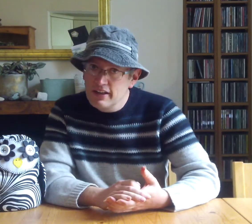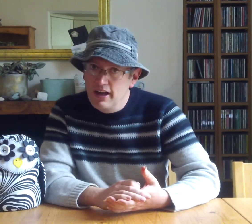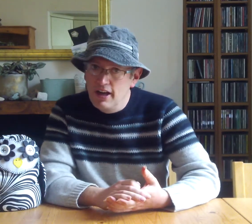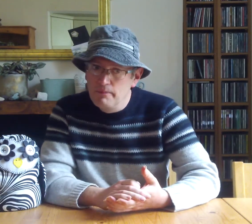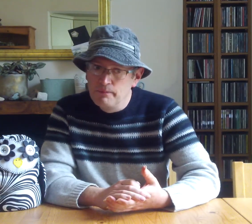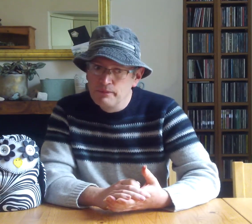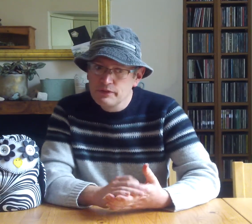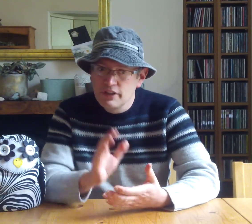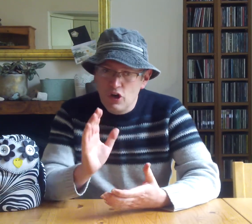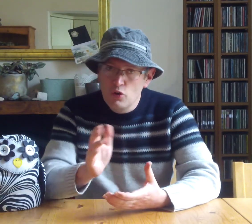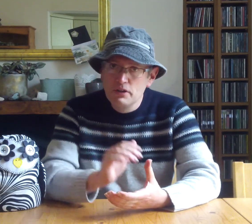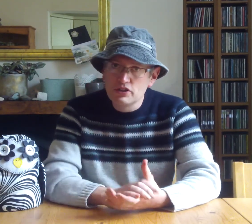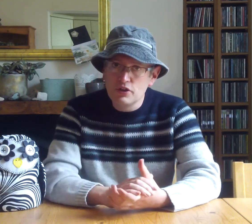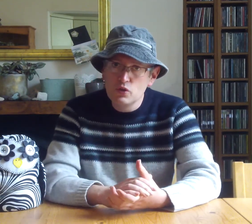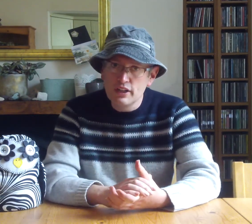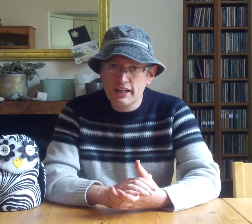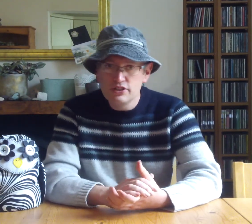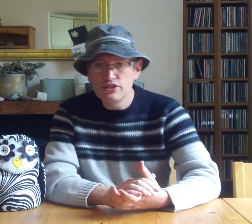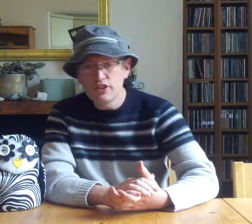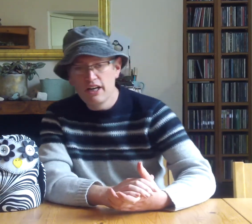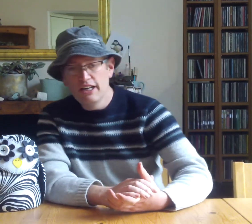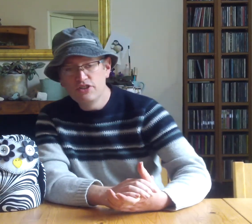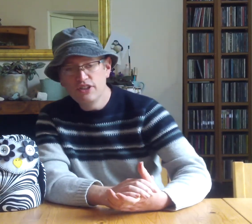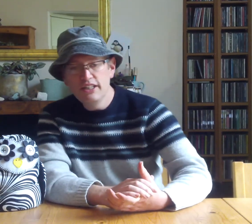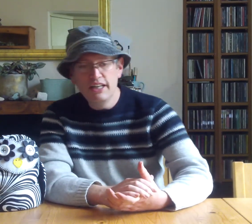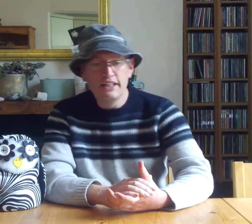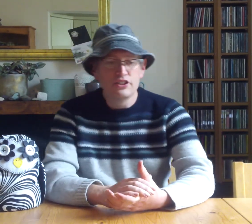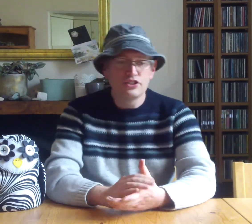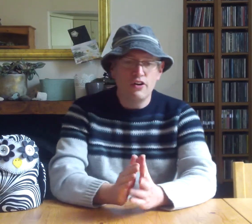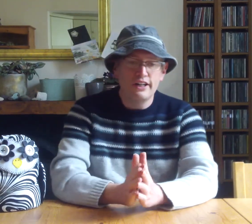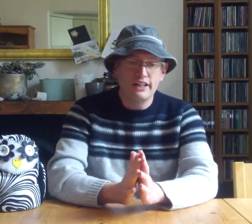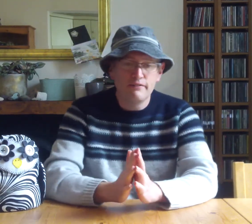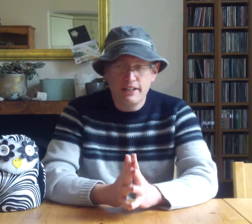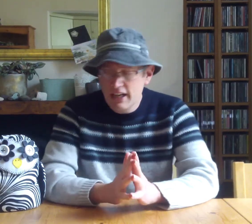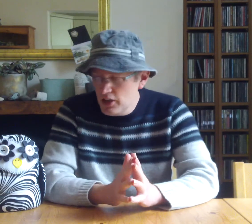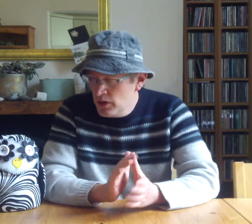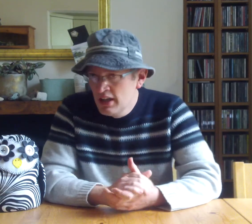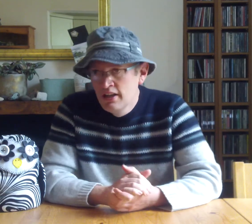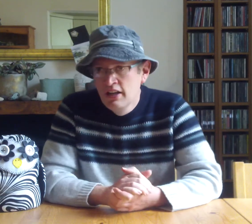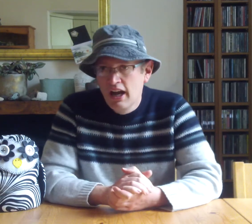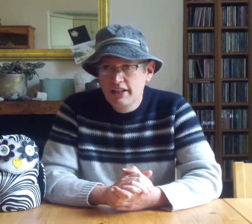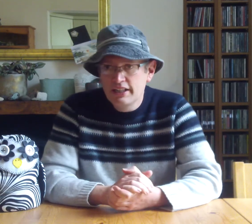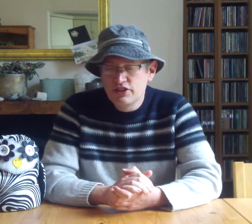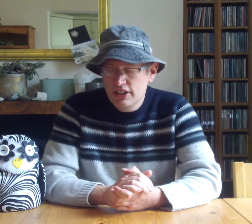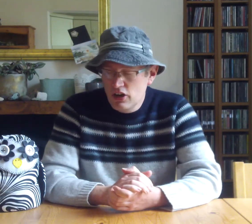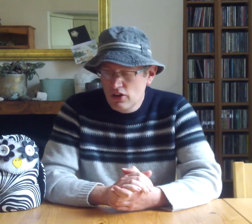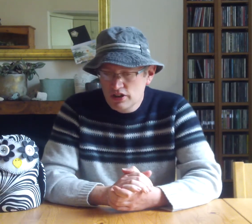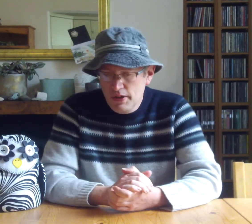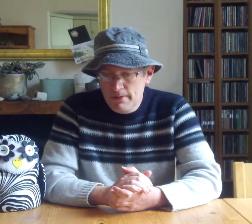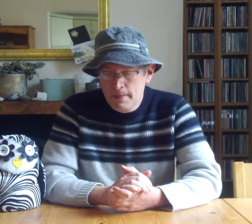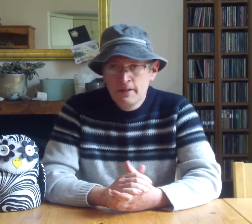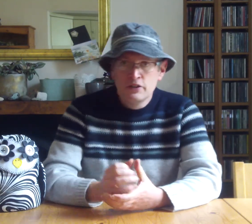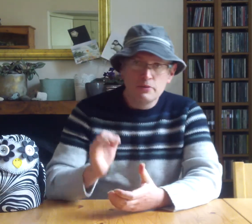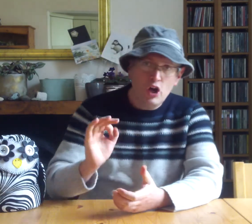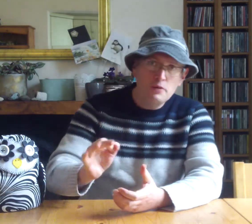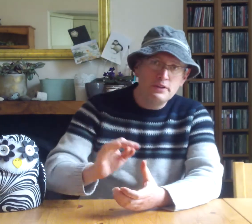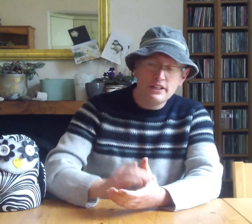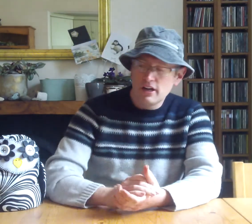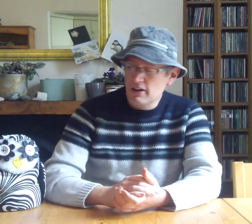Old MacDonald. It's a singing sign video and you can sing along to it. So I'm hoping you're going to like